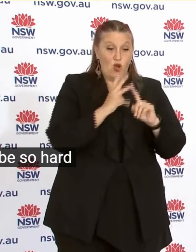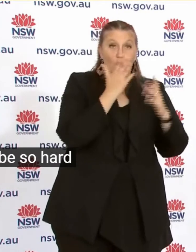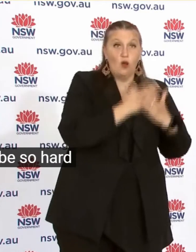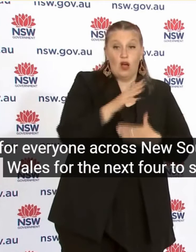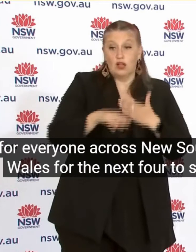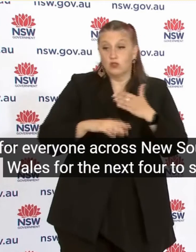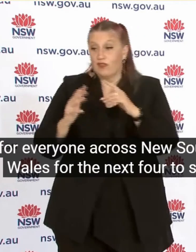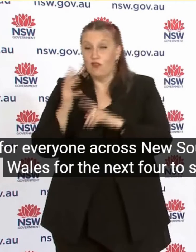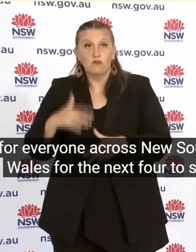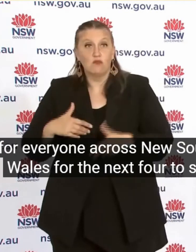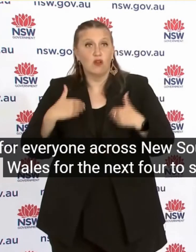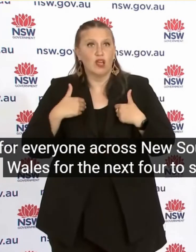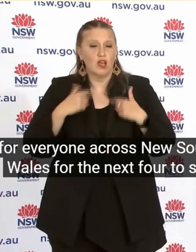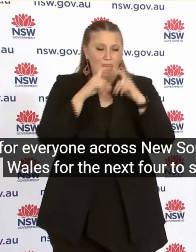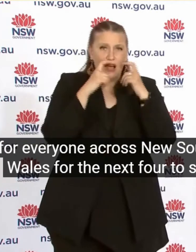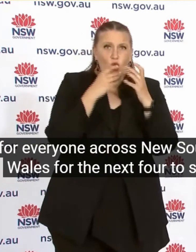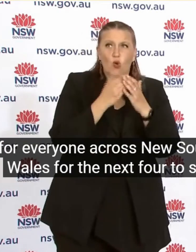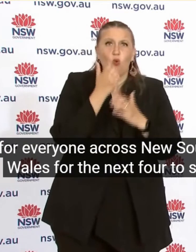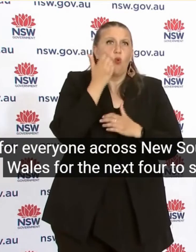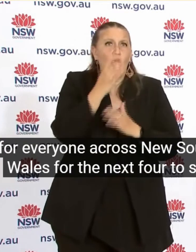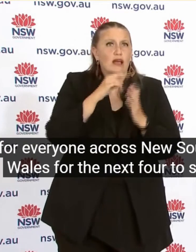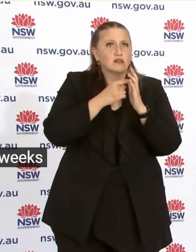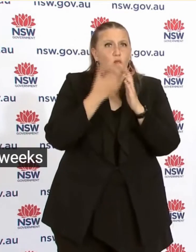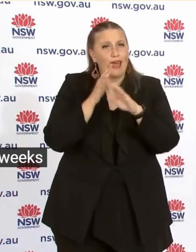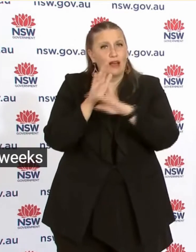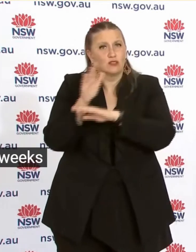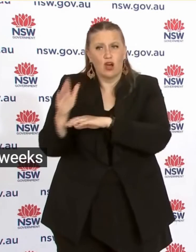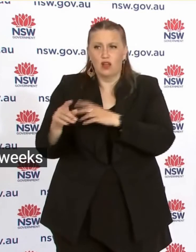For the next Four to six weeks